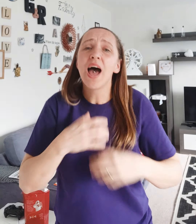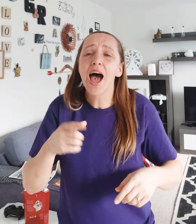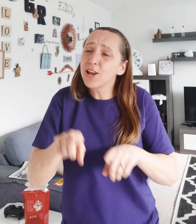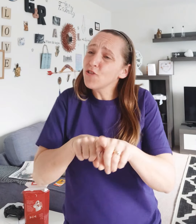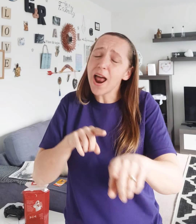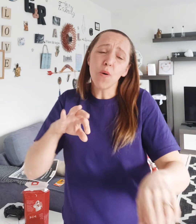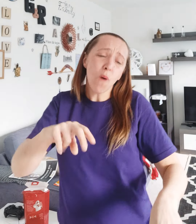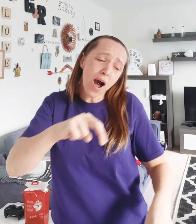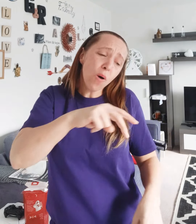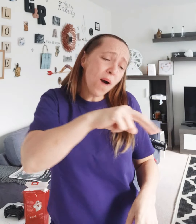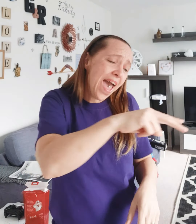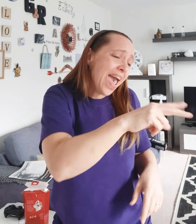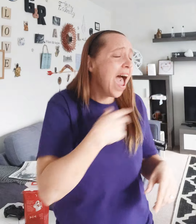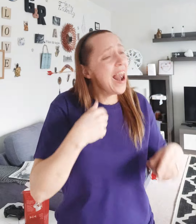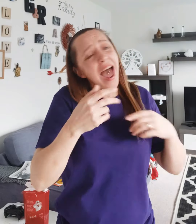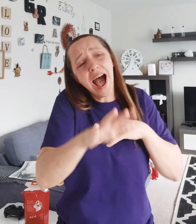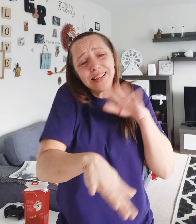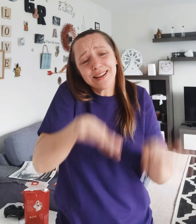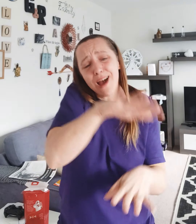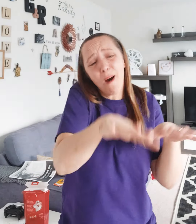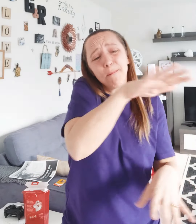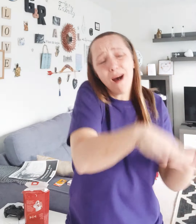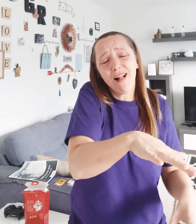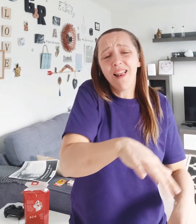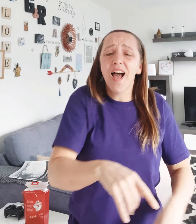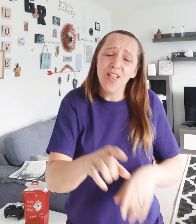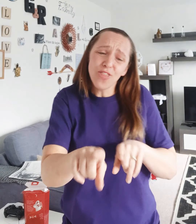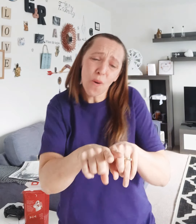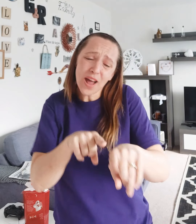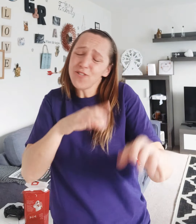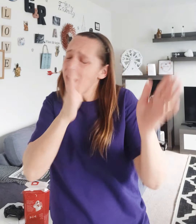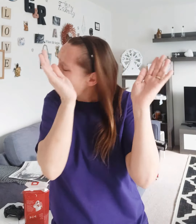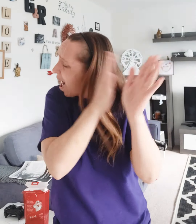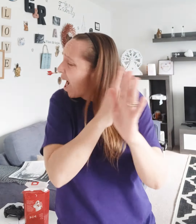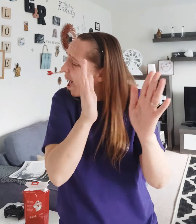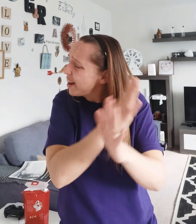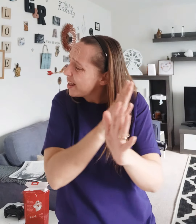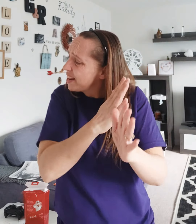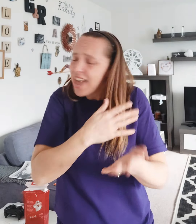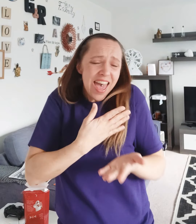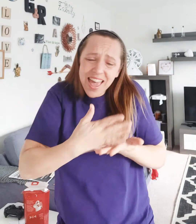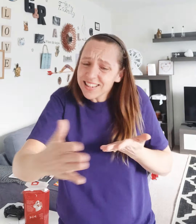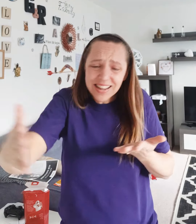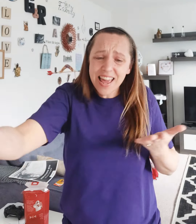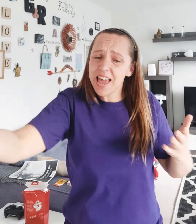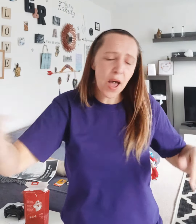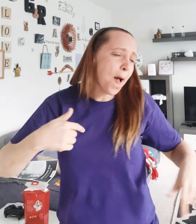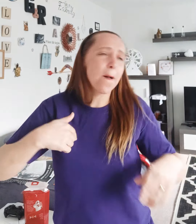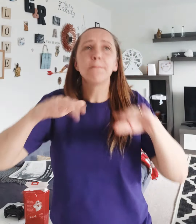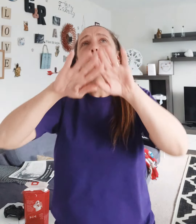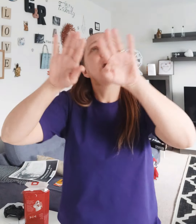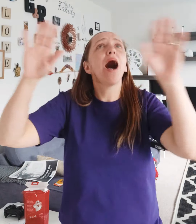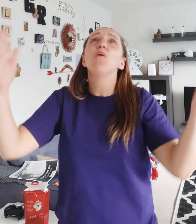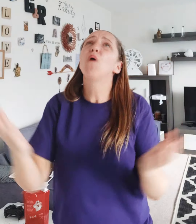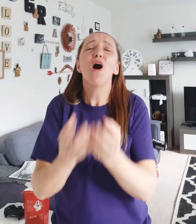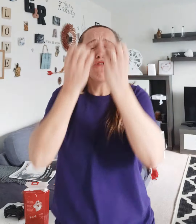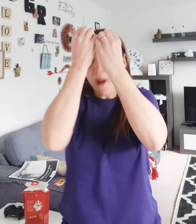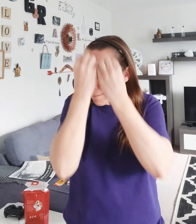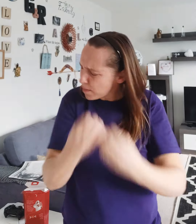I'm to walk away I'm not stopping, I'm trying to hide it It's clear, I won't go